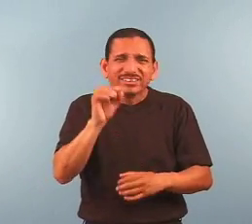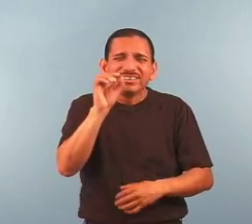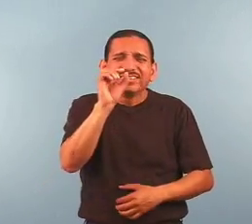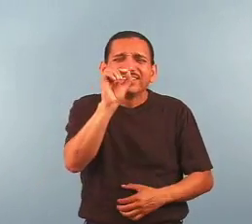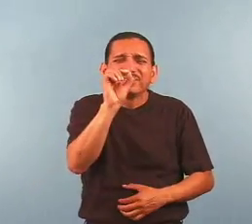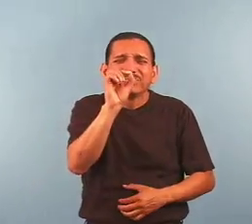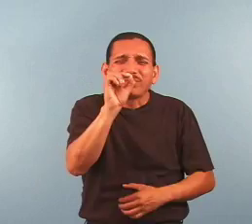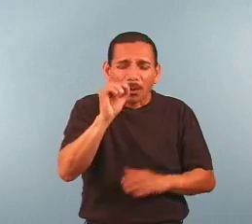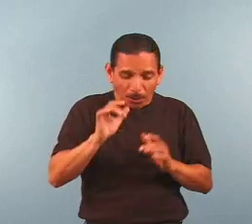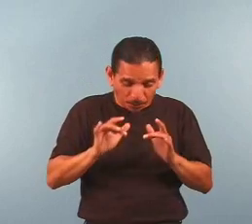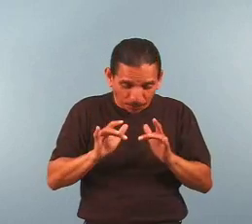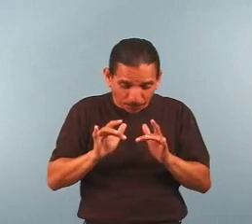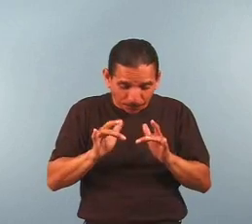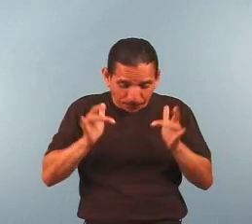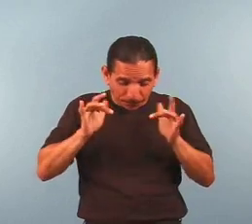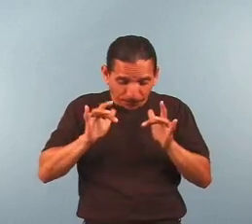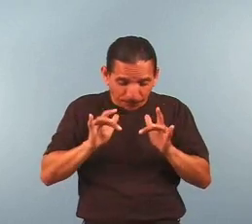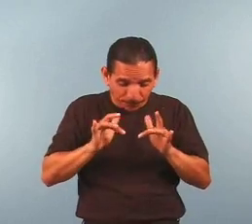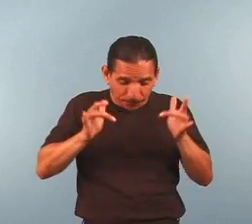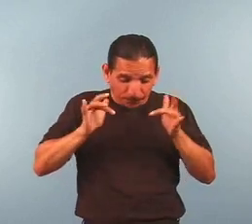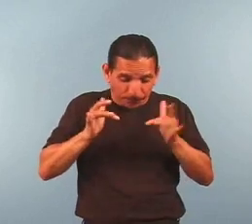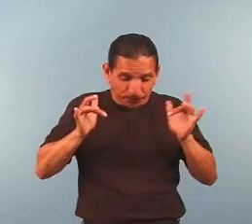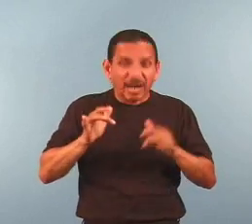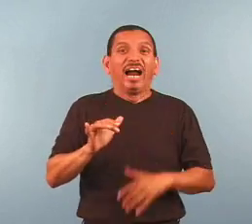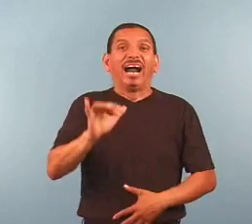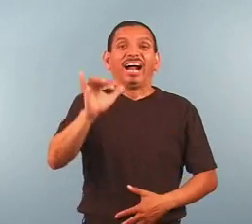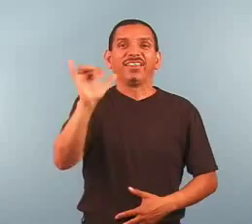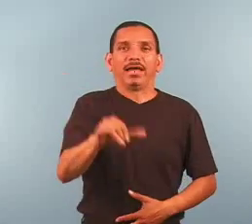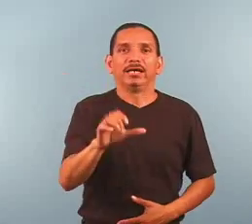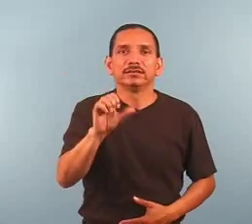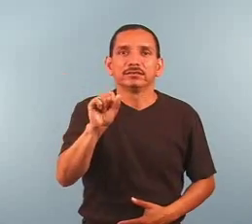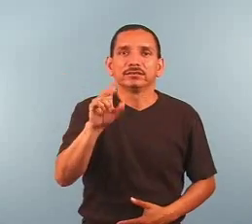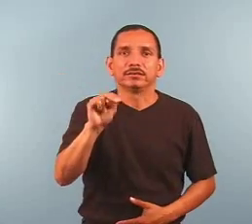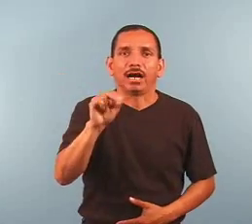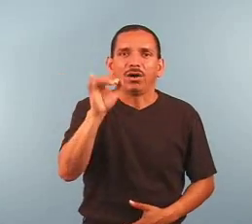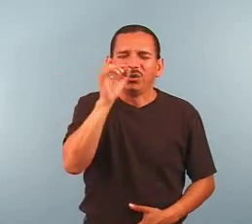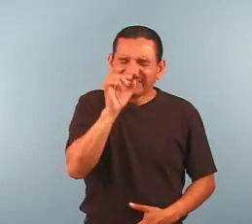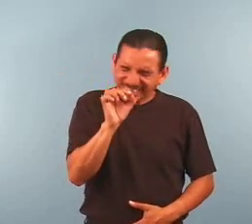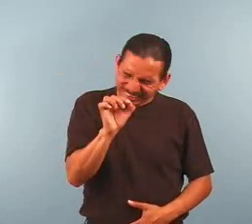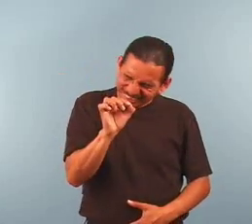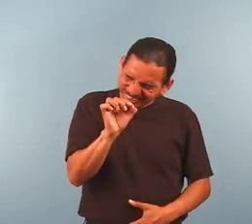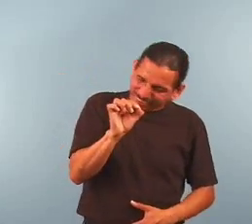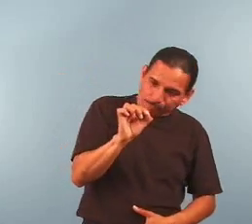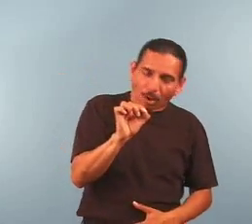A shining speck at the center of the image.